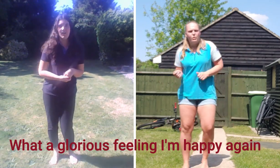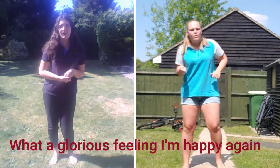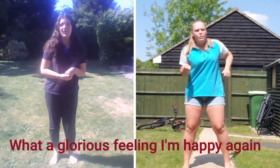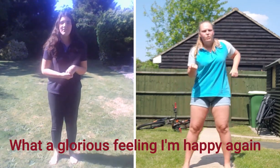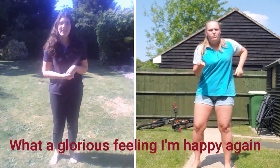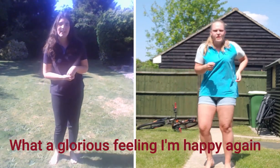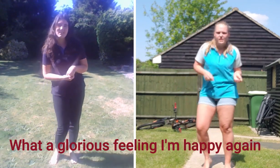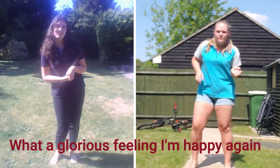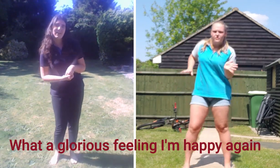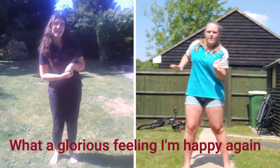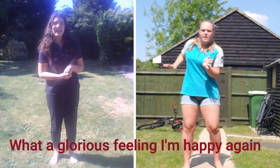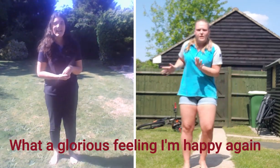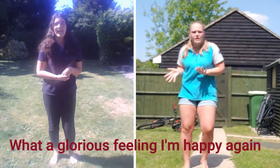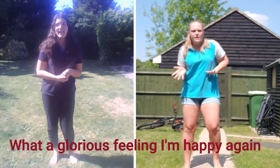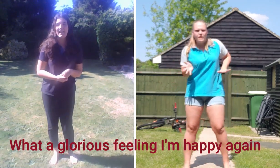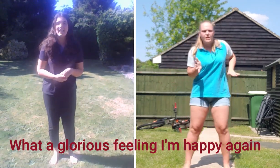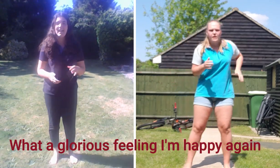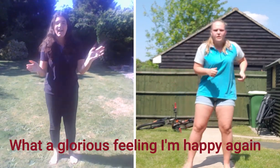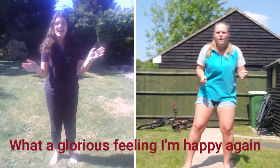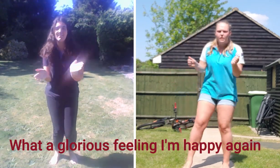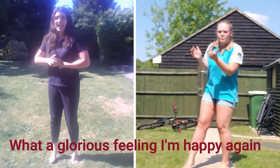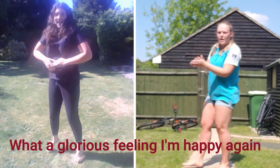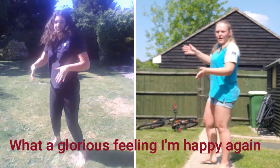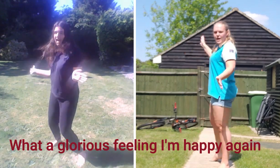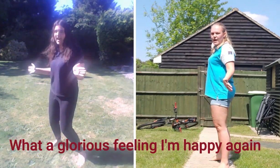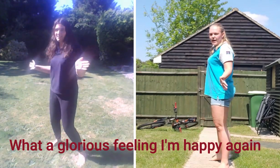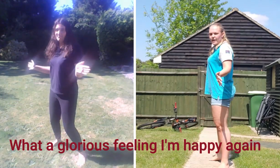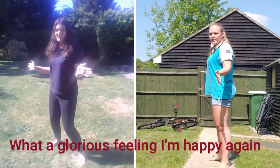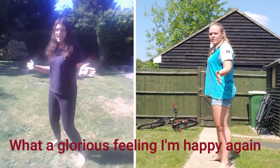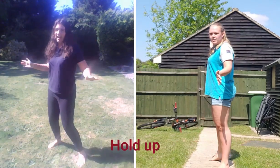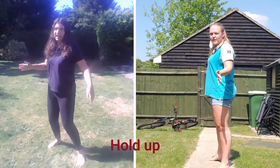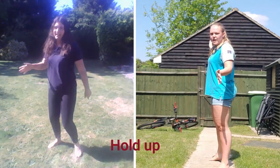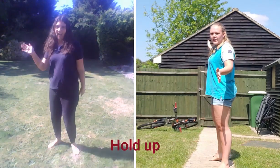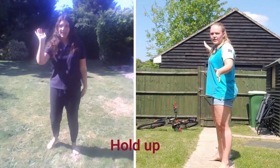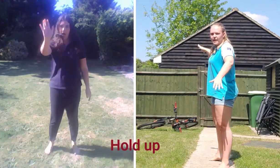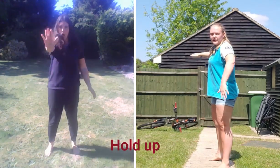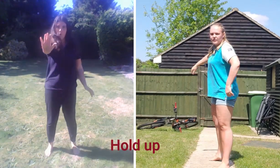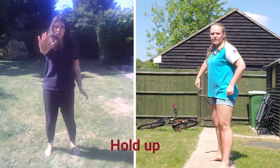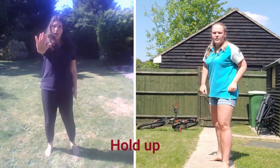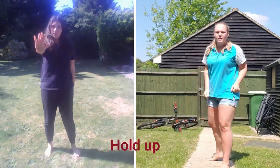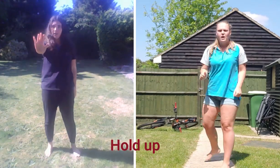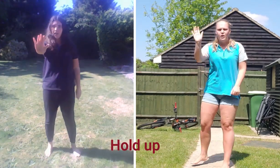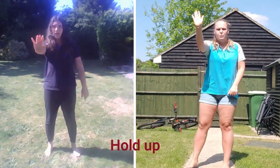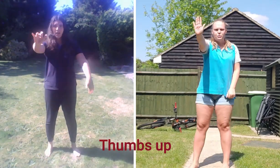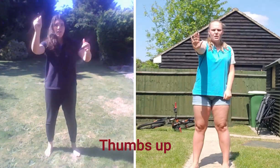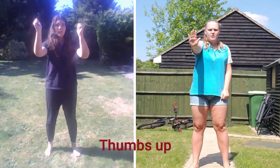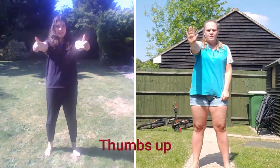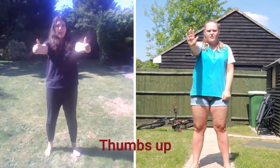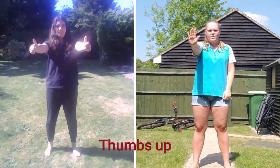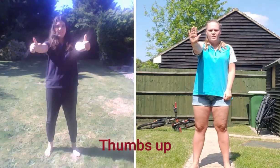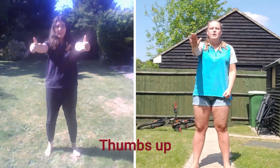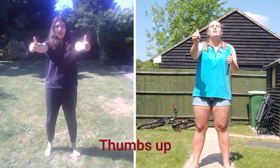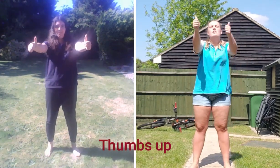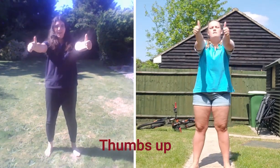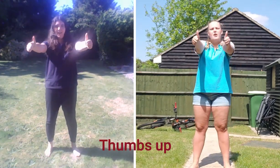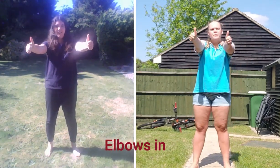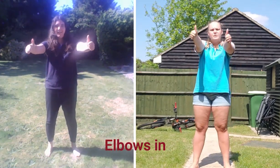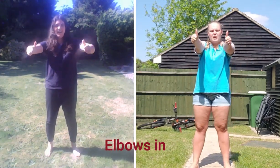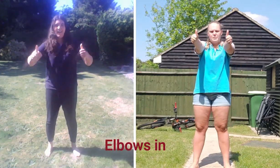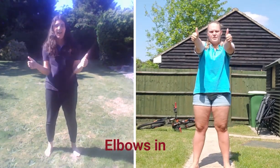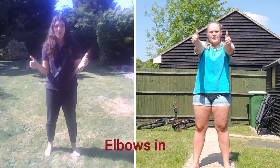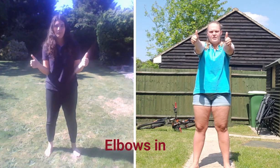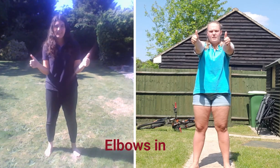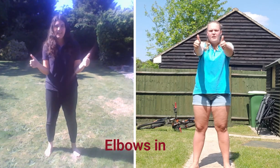glorious feeling, I'm happy again. Hold up. Thumbs up.